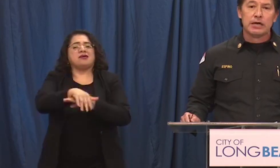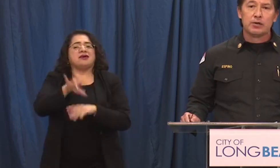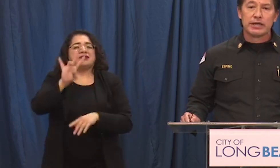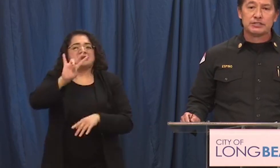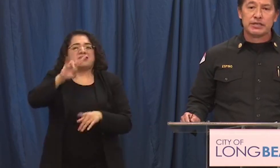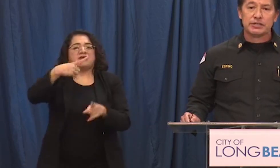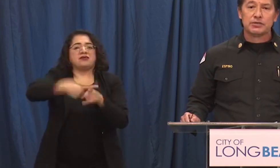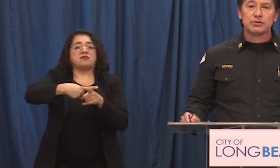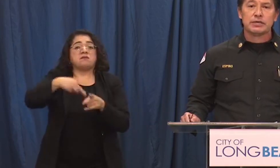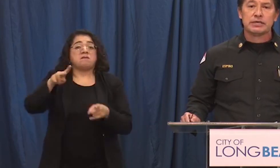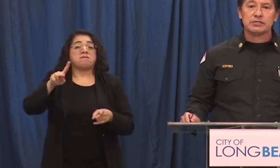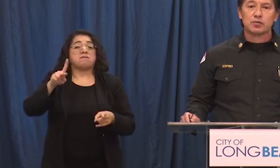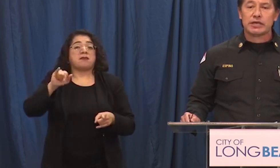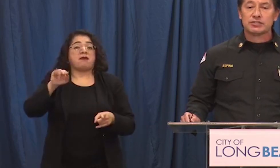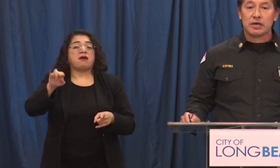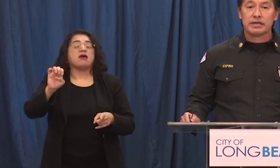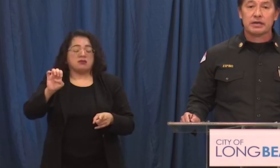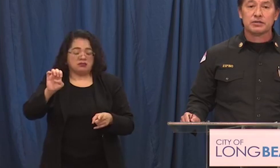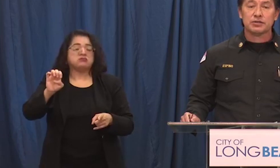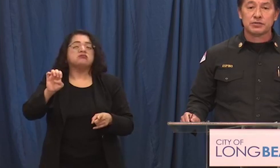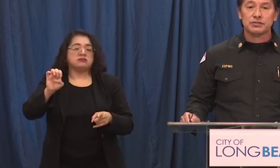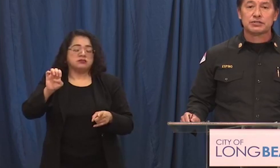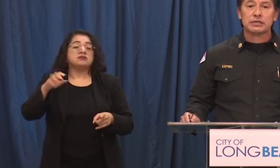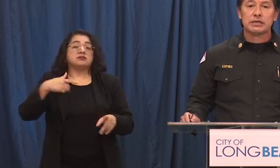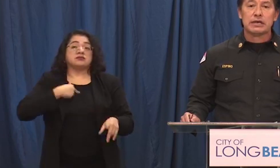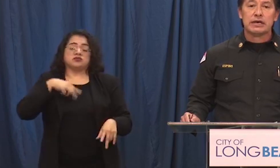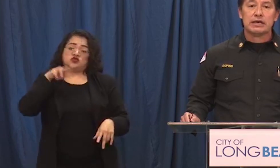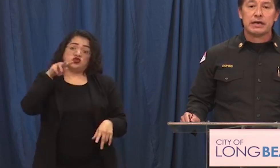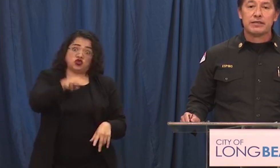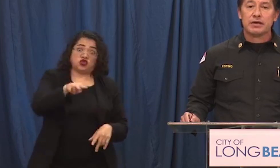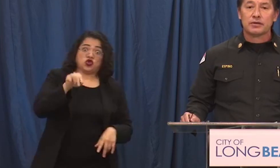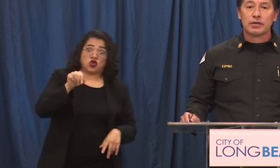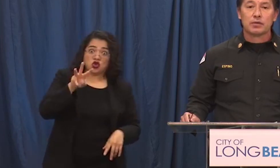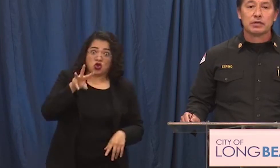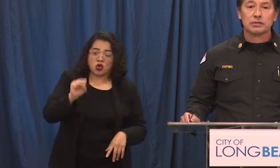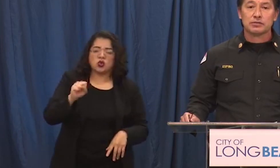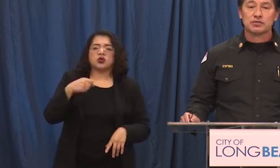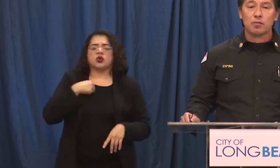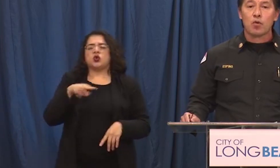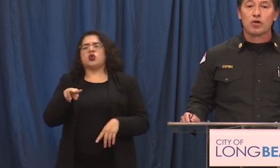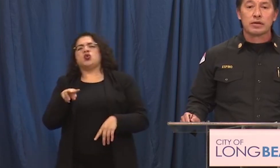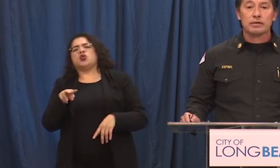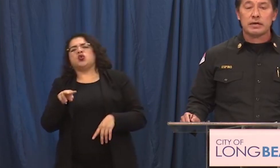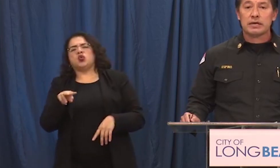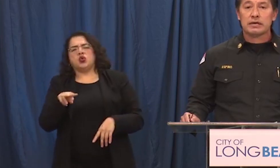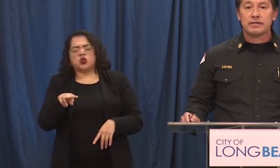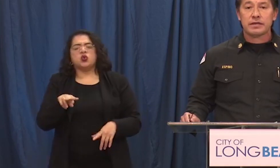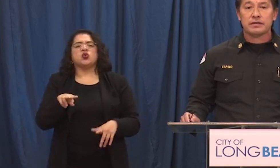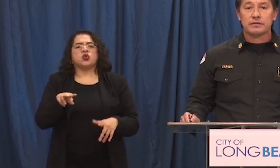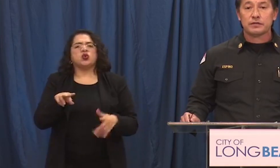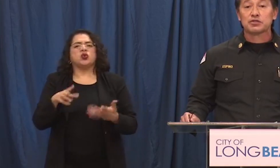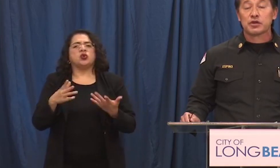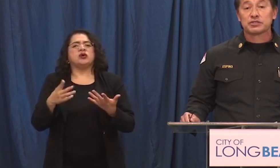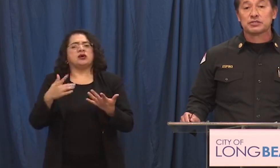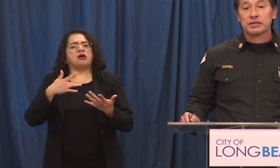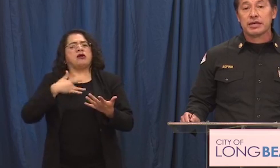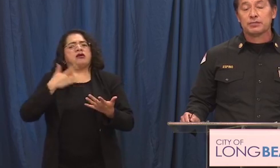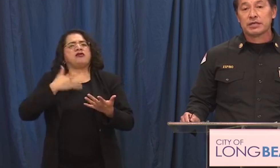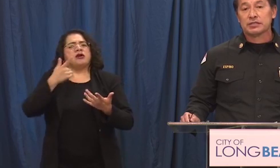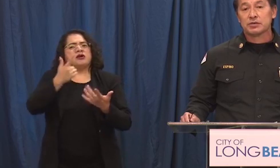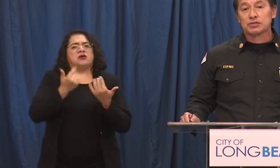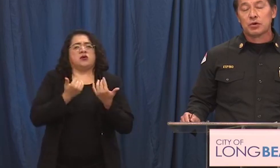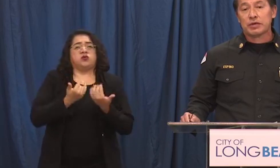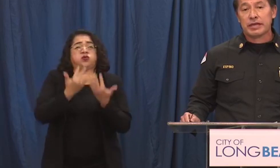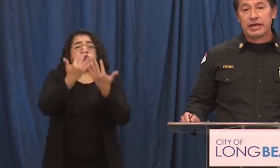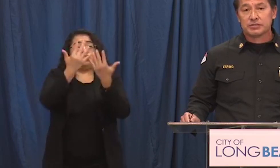what i can tell you is when i saw that on the news i thought okay we're going to lose more uh than a few structures on